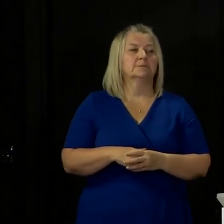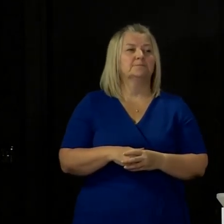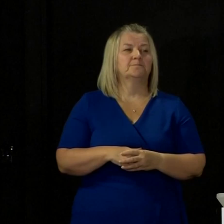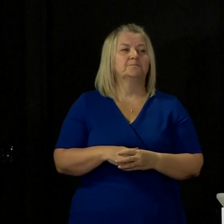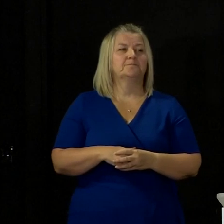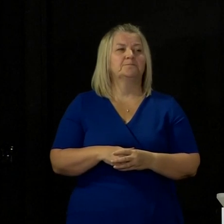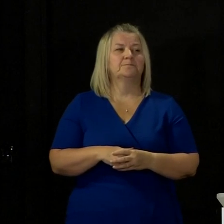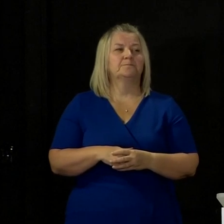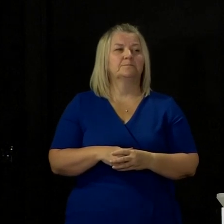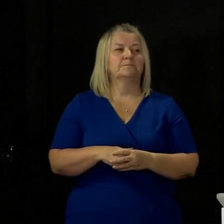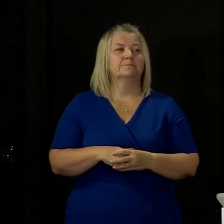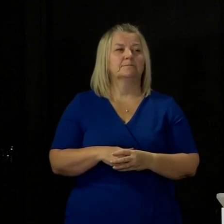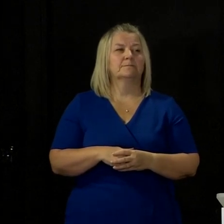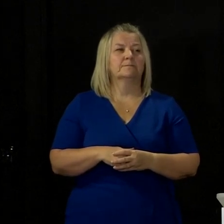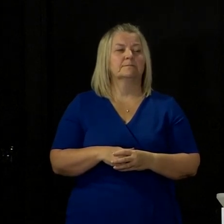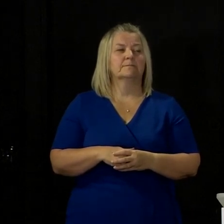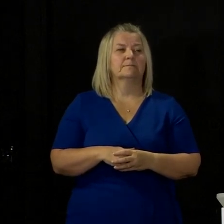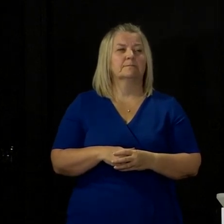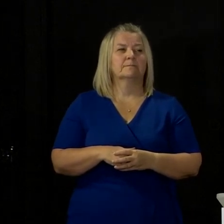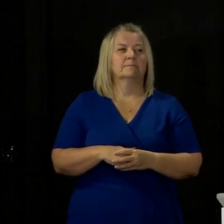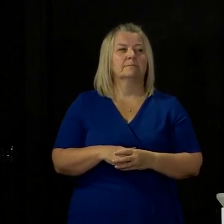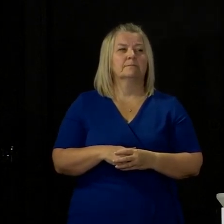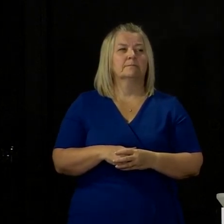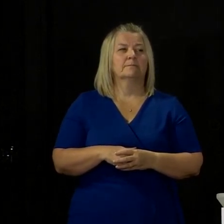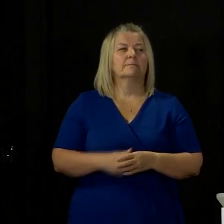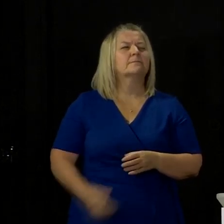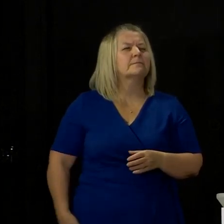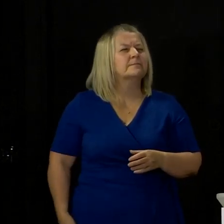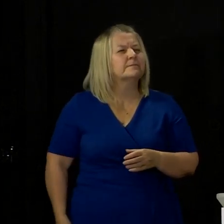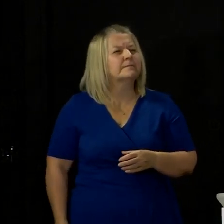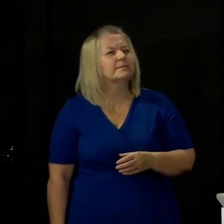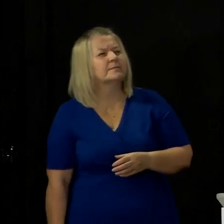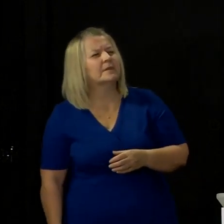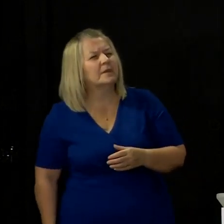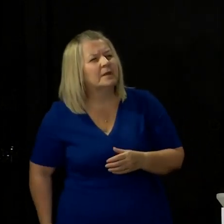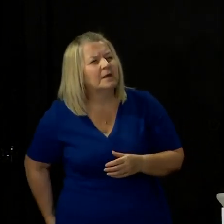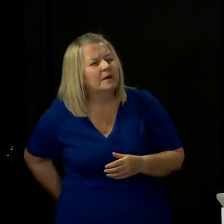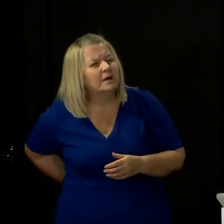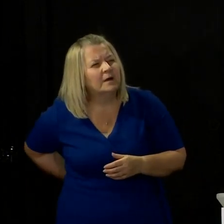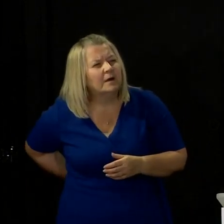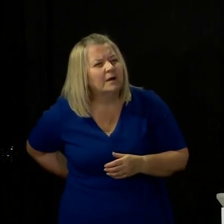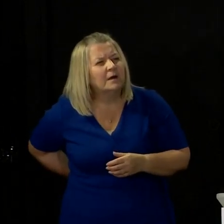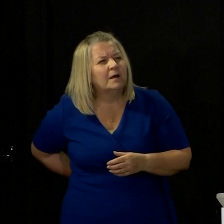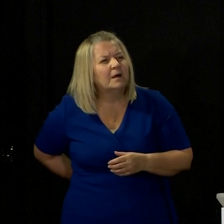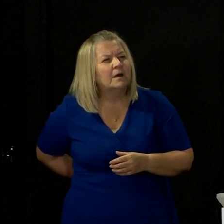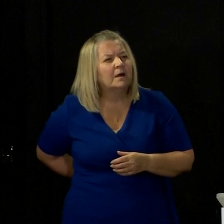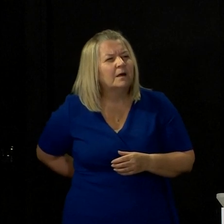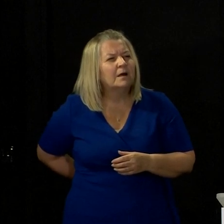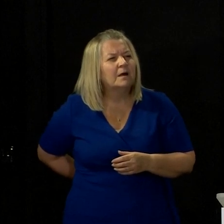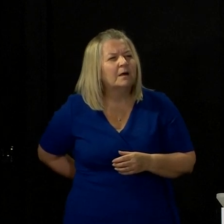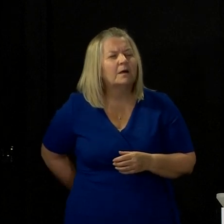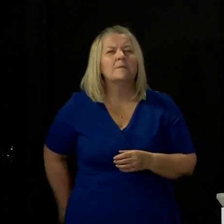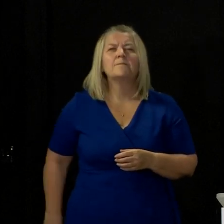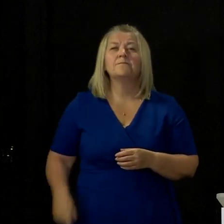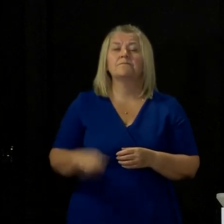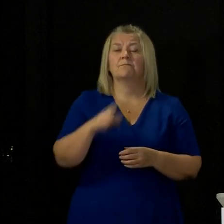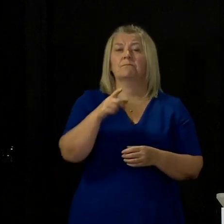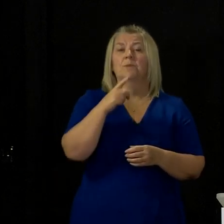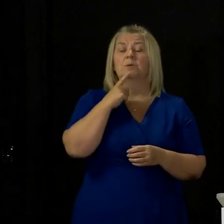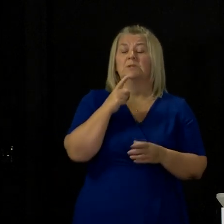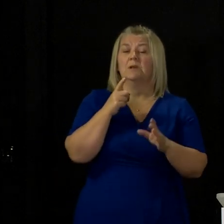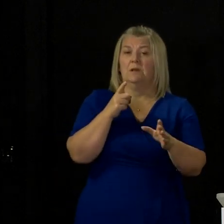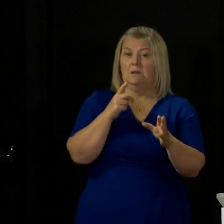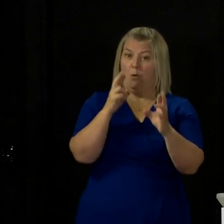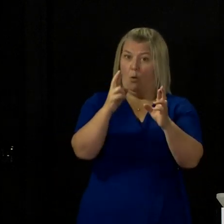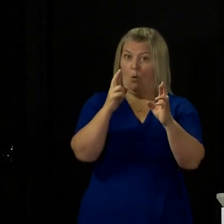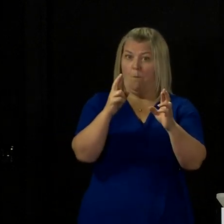Thank you very much First Minister You said that it's likely that at least in part we'll be able to move into the